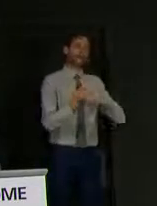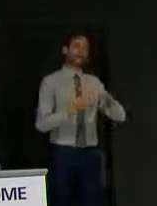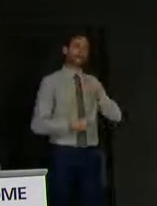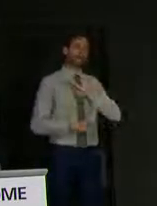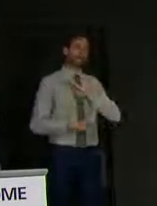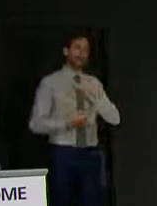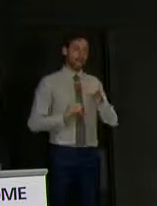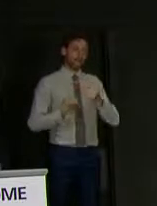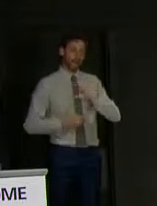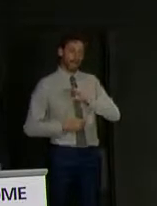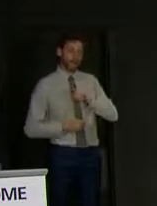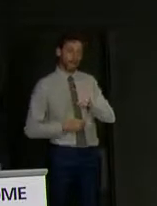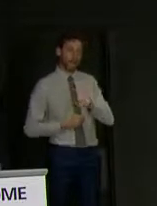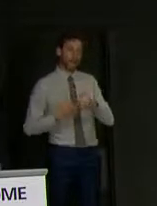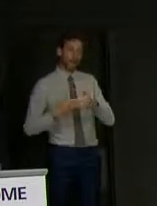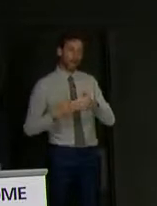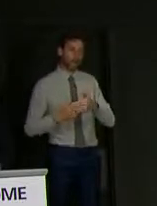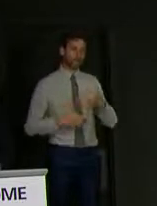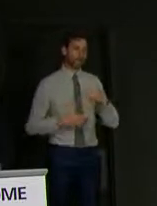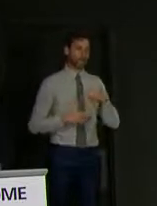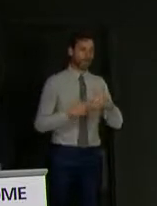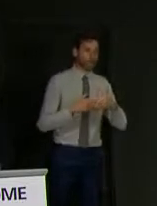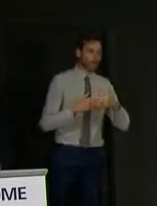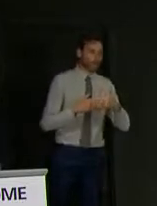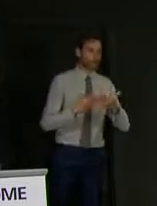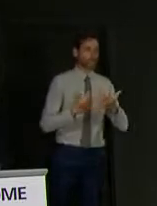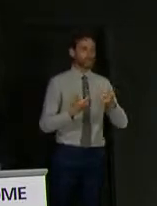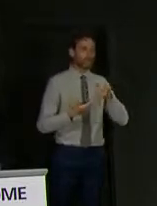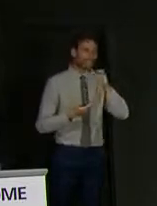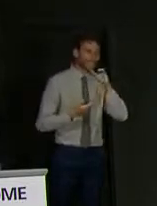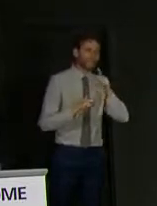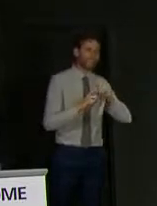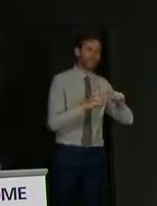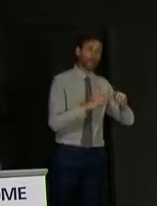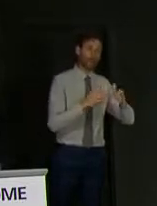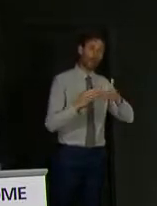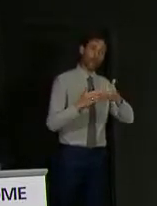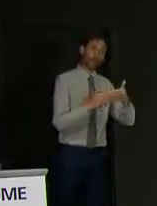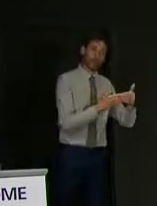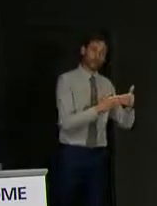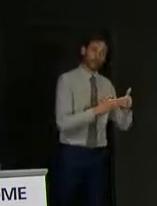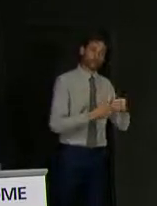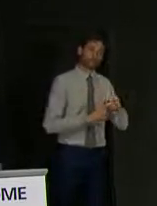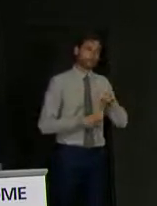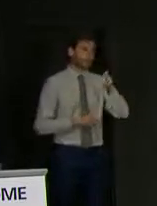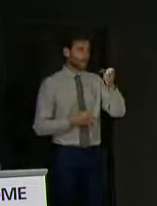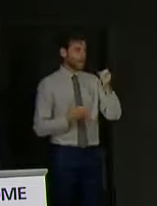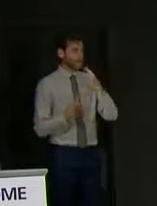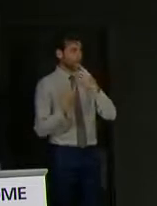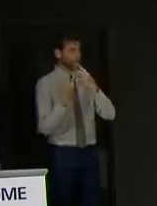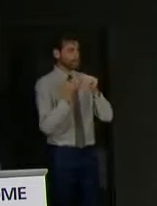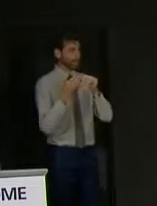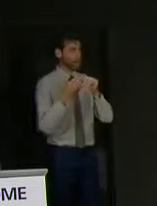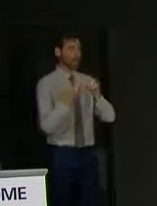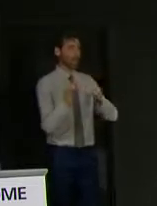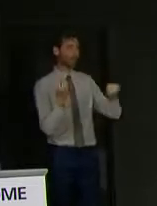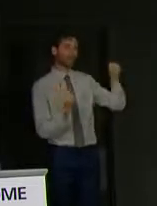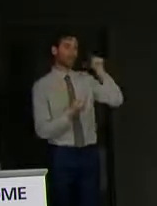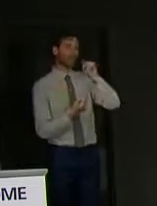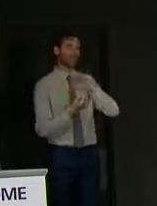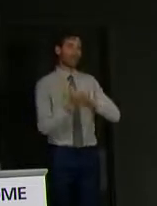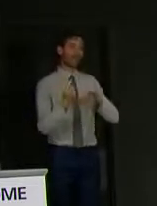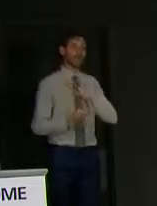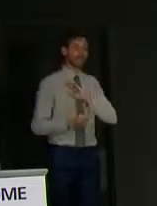toilets in those sorts of facilities or local businesses around there who are again wondering whether to reopen so that they can actually start making some money